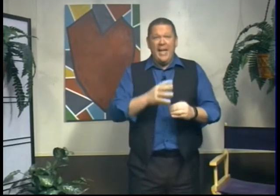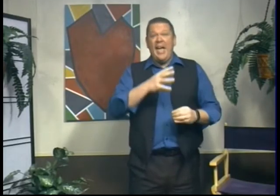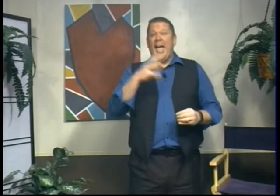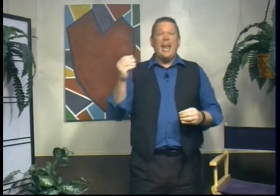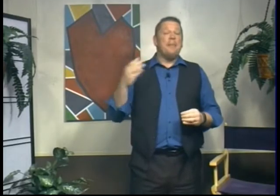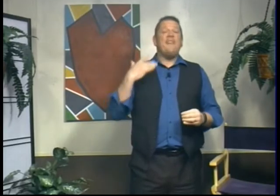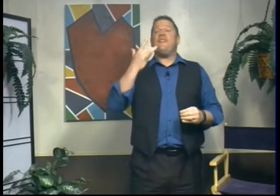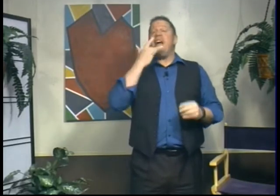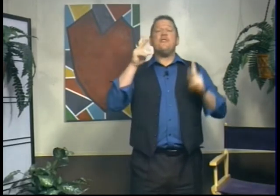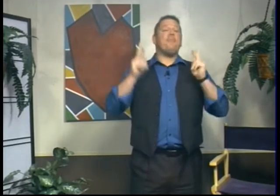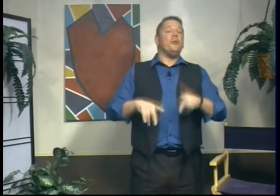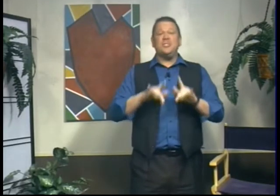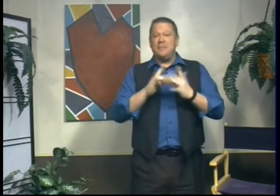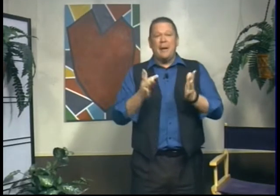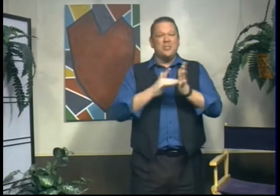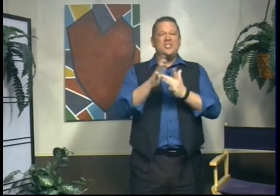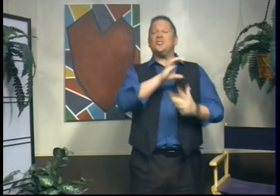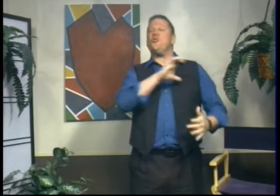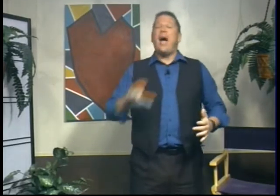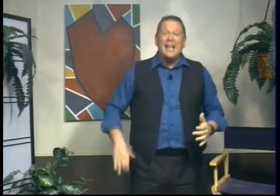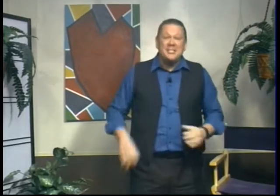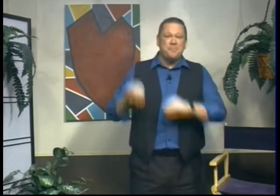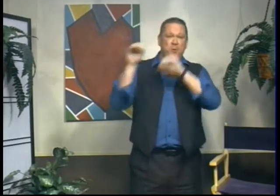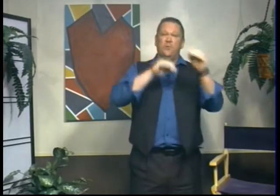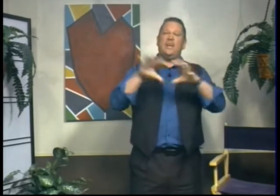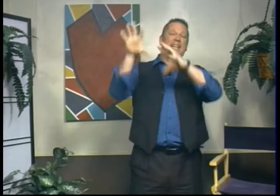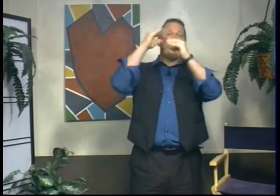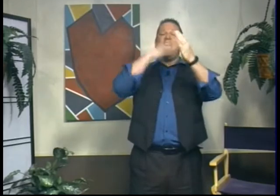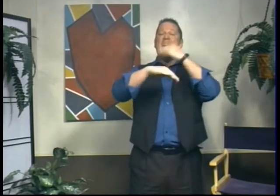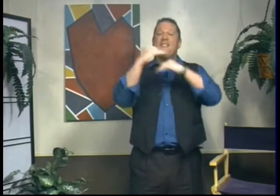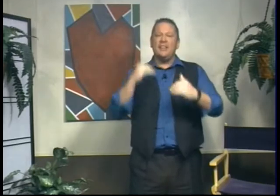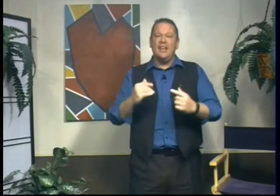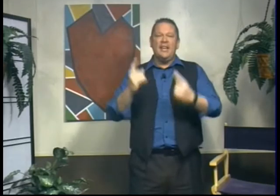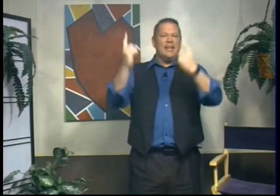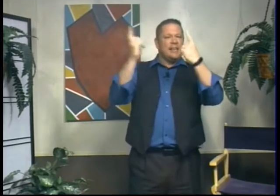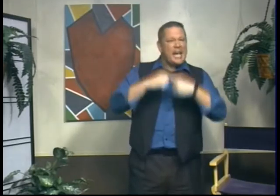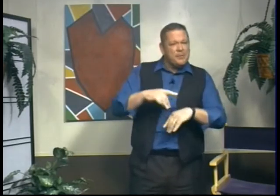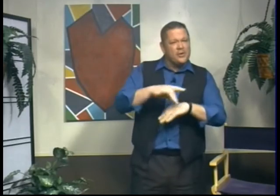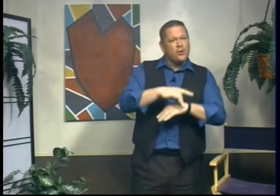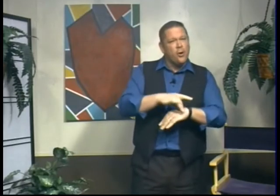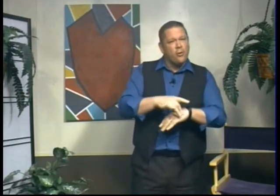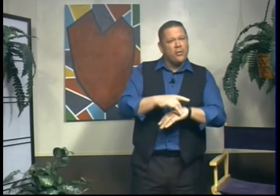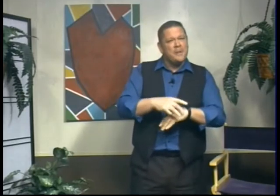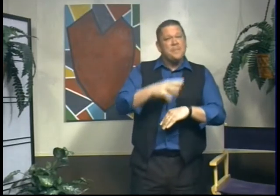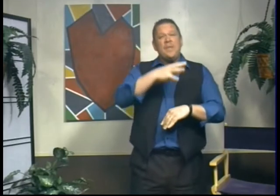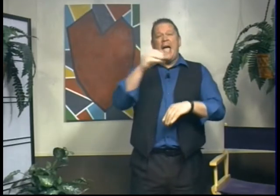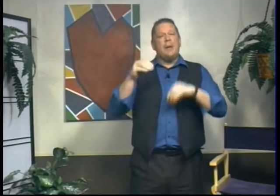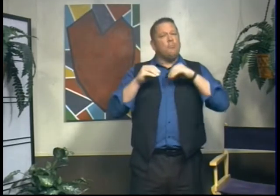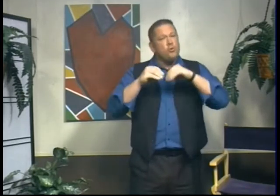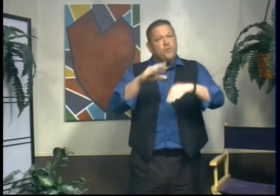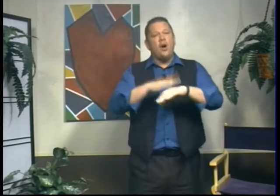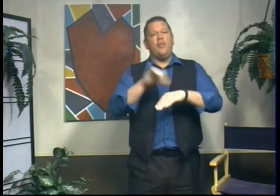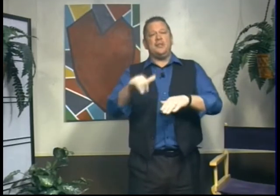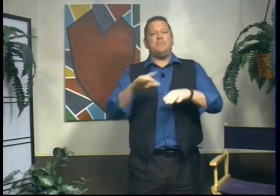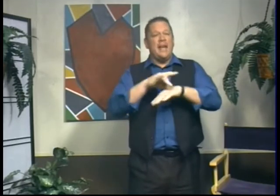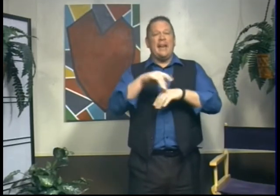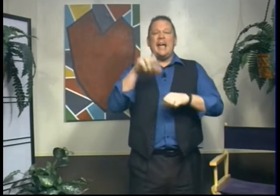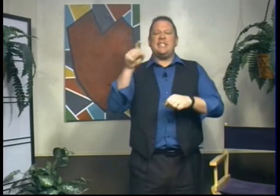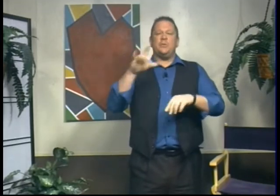And my favorite person in the Bible, Jesus Christ moved when He left heaven, came to this earth, and moved on this planet as He was